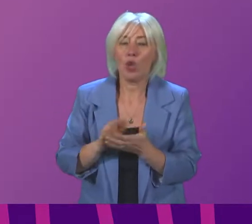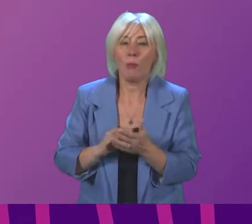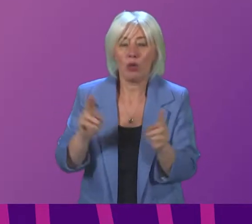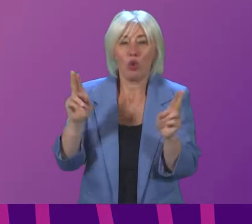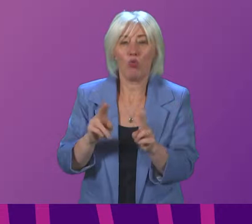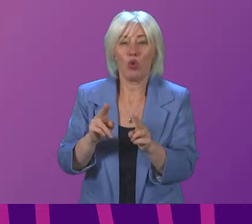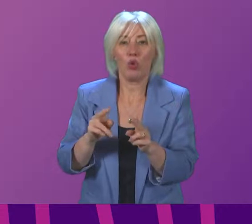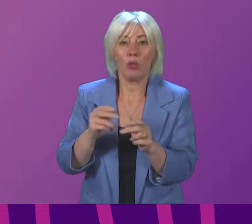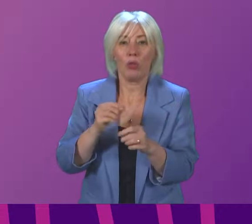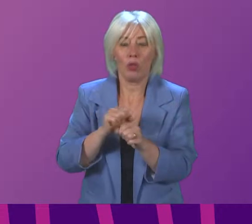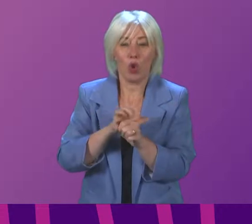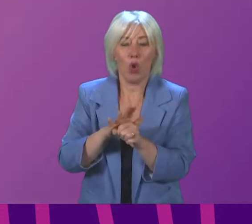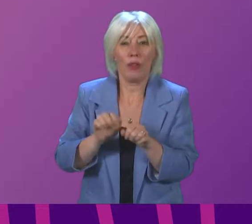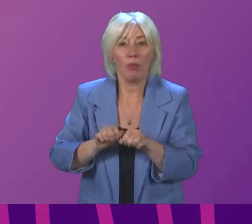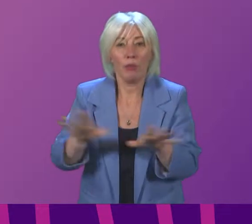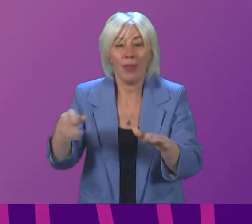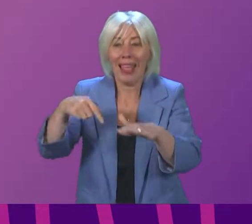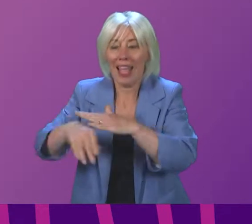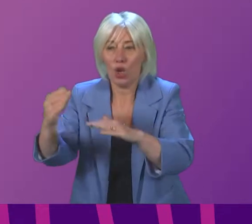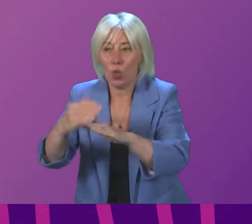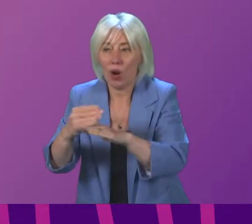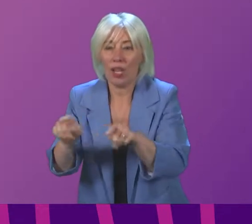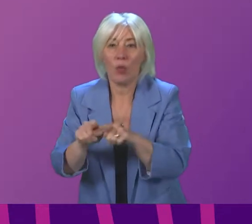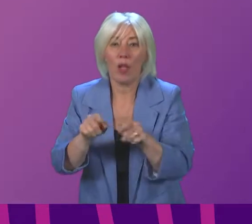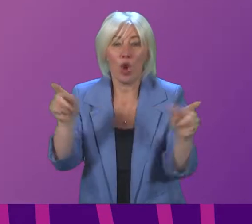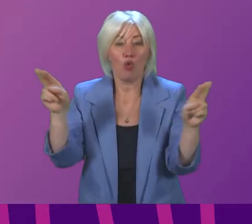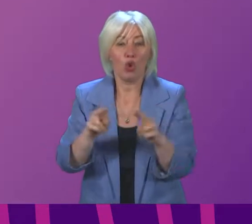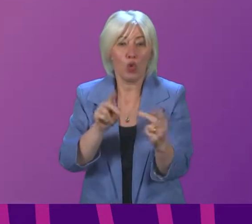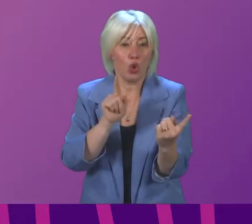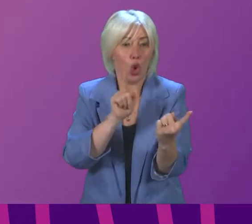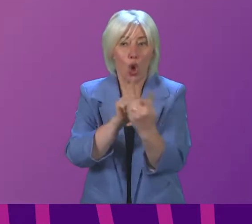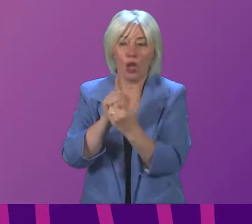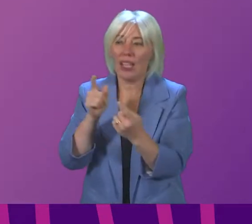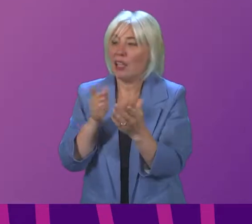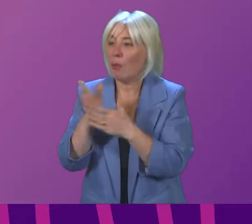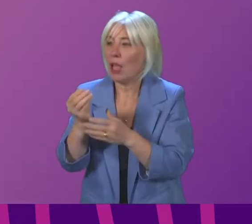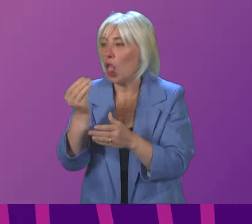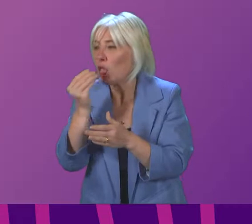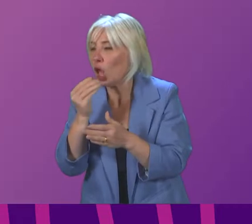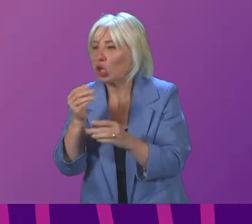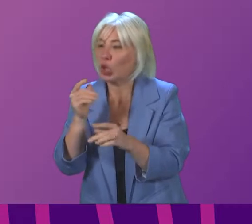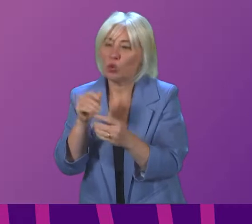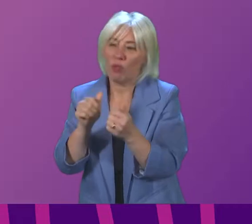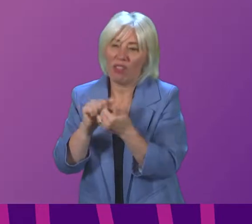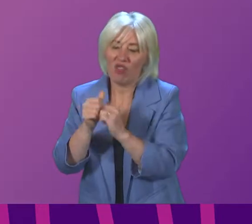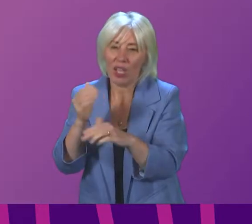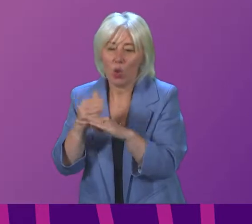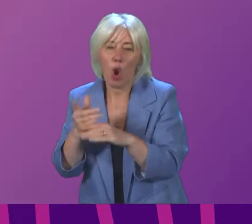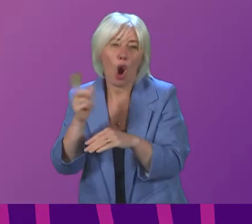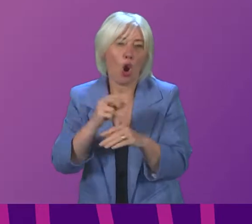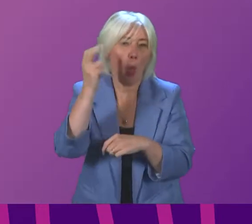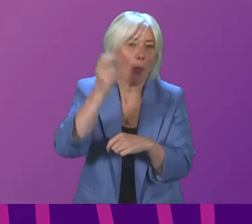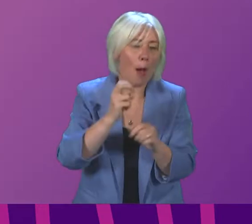the risk of transmission in workplaces it reduces the number of contacts people are having travelling to work or having lunch when they are at work so it helps take